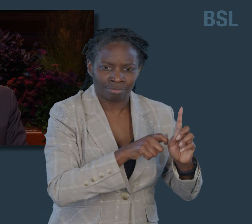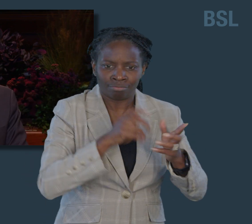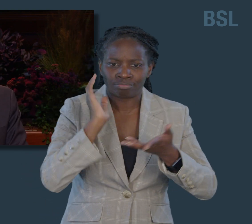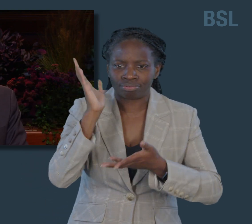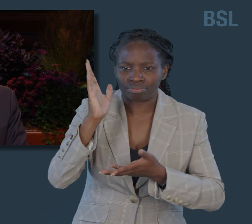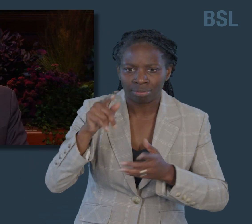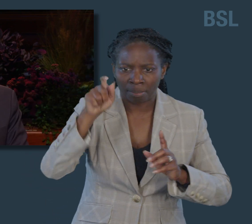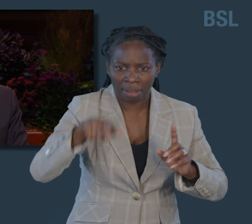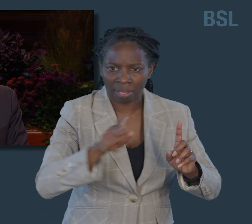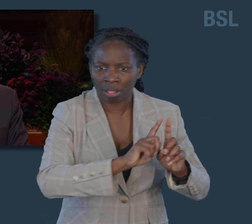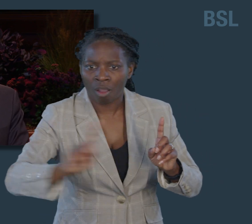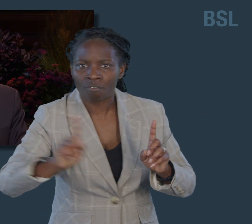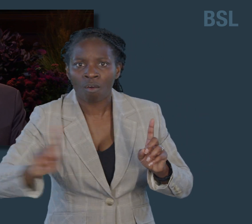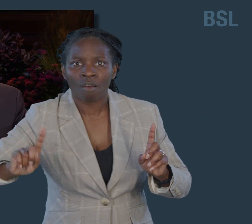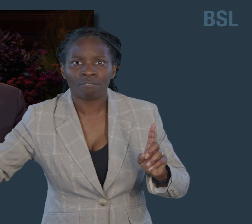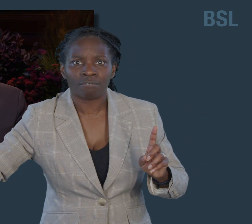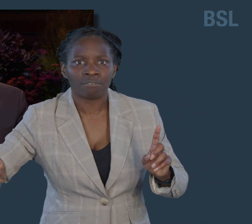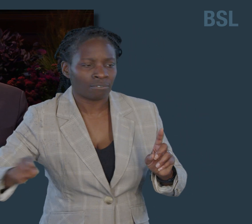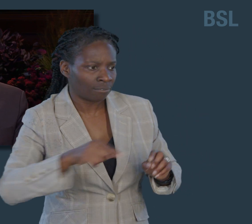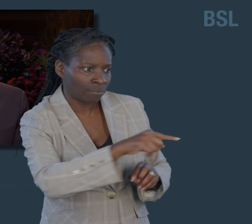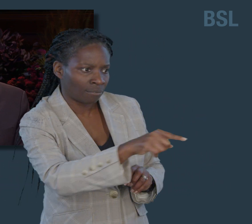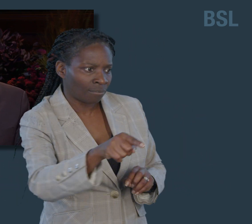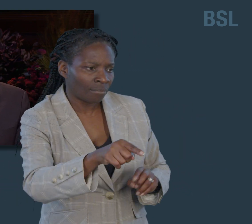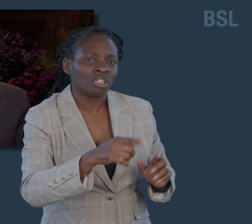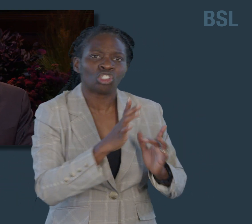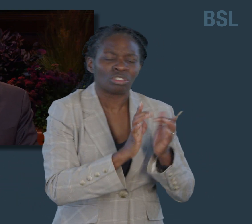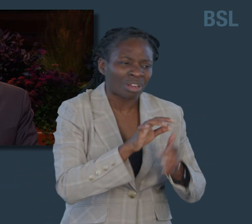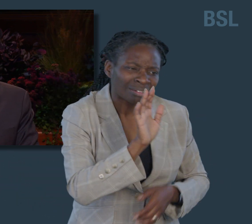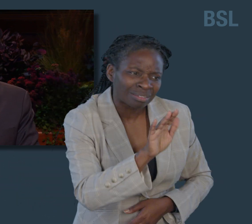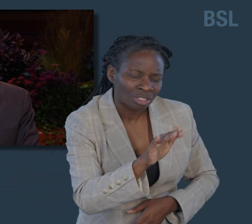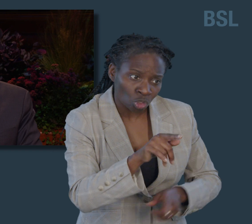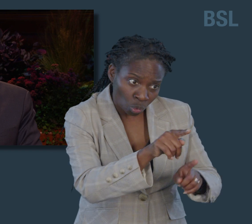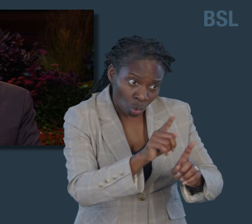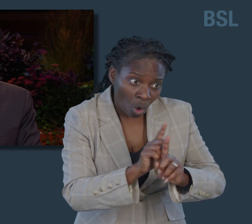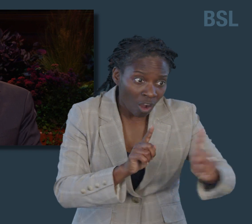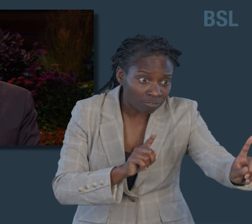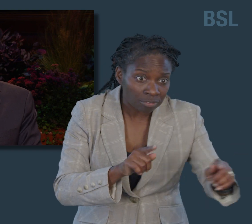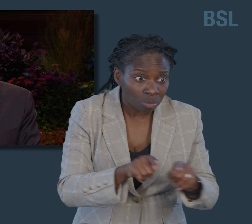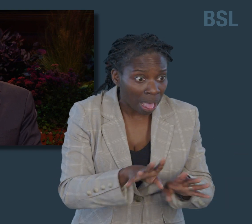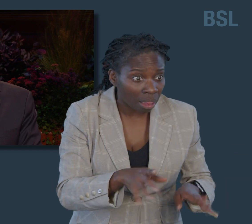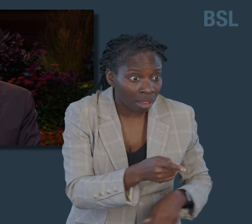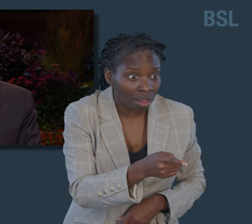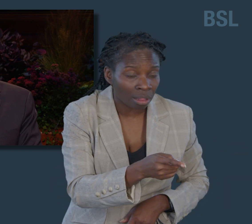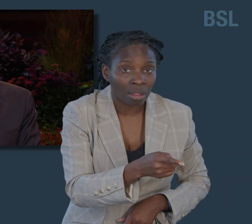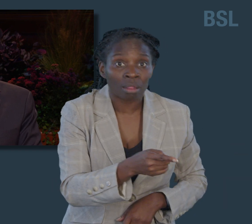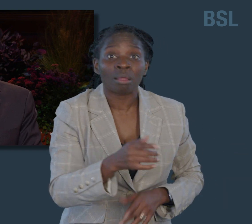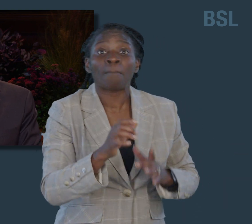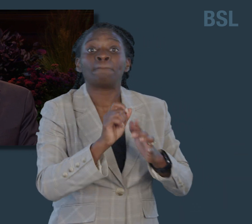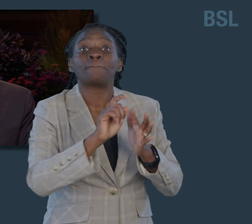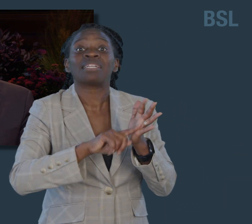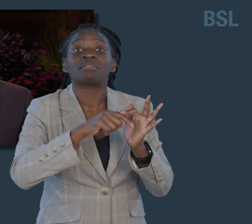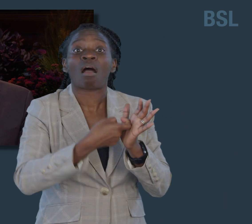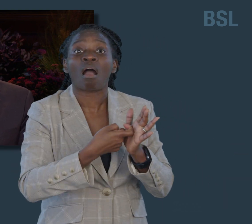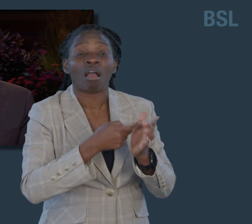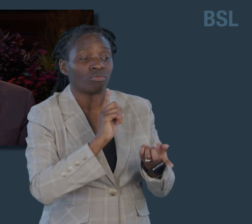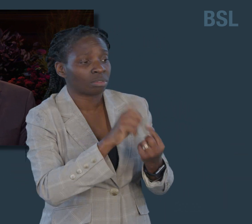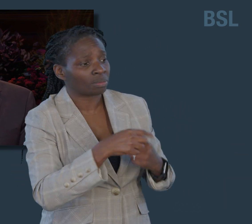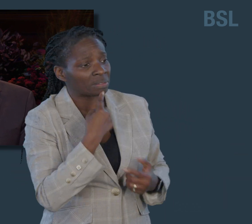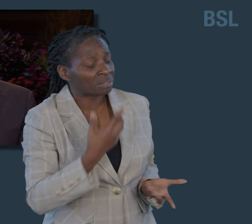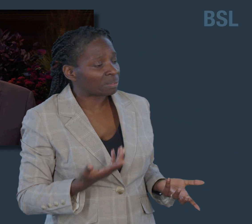go away? Peter answered, Lord, to whom shall we go? Thou hast the words of eternal